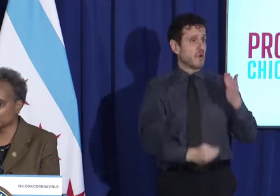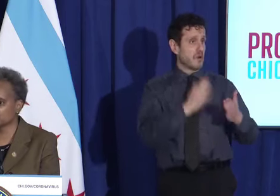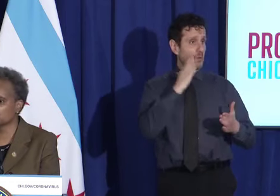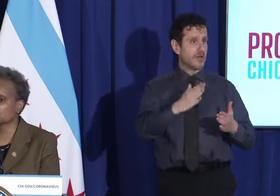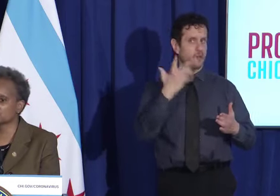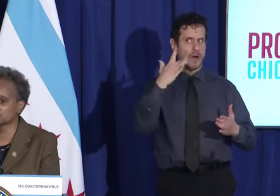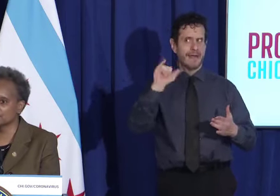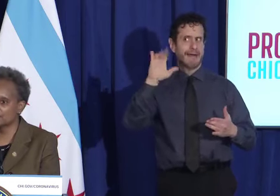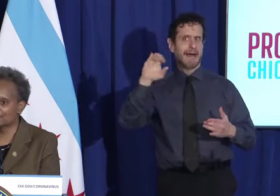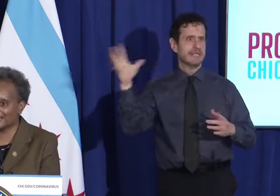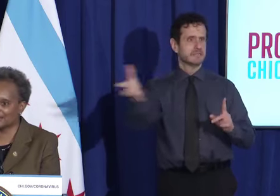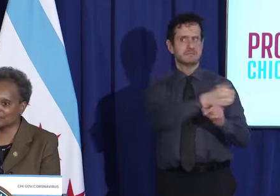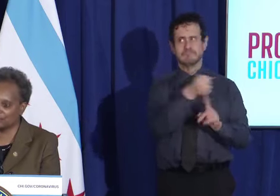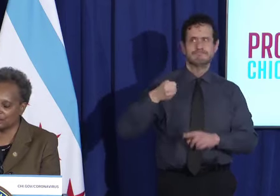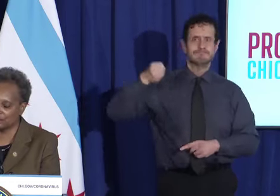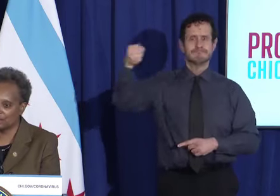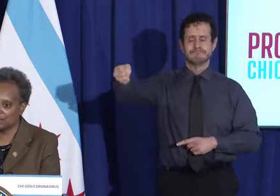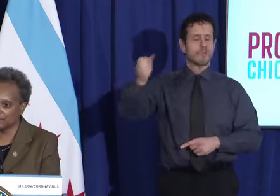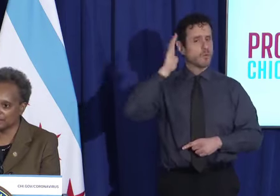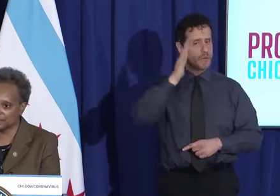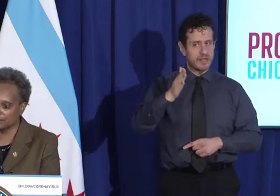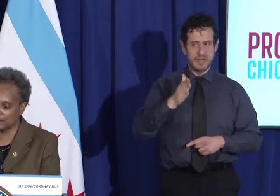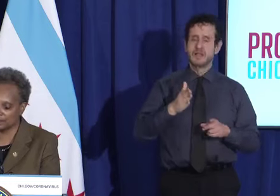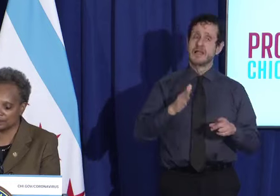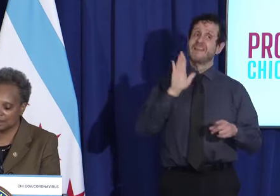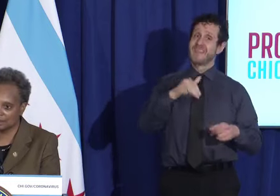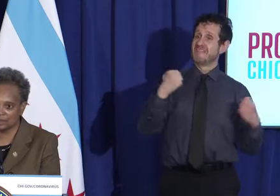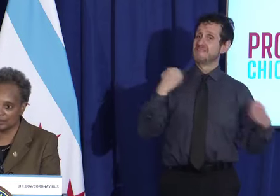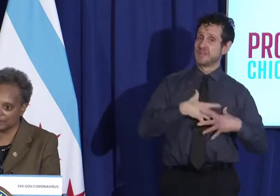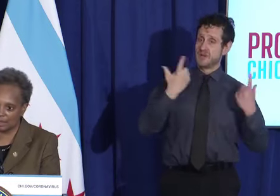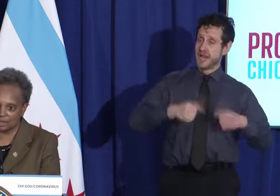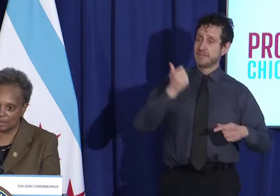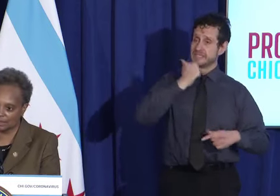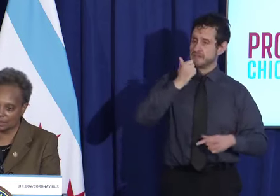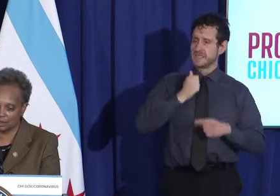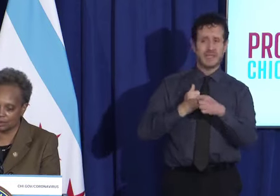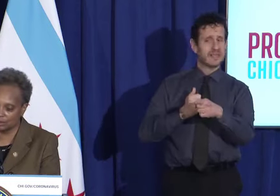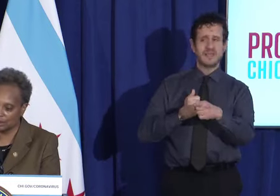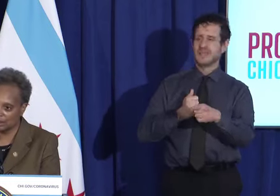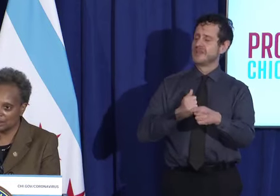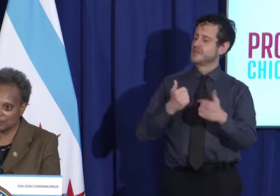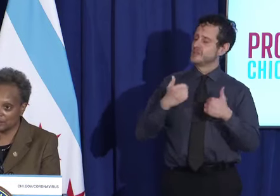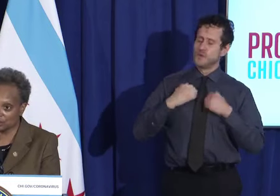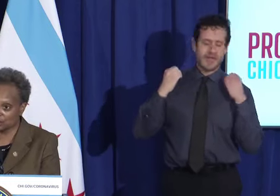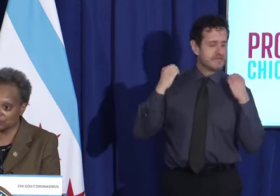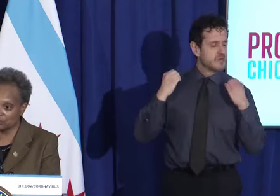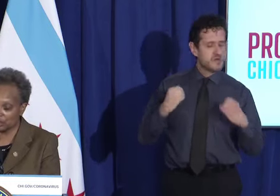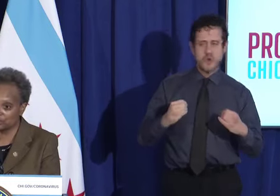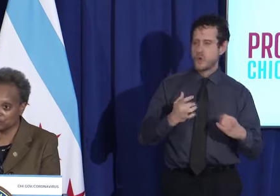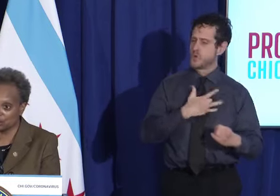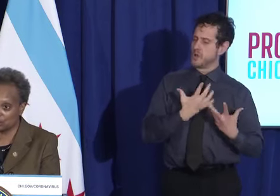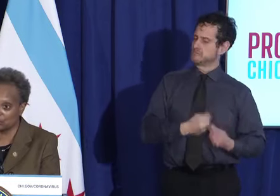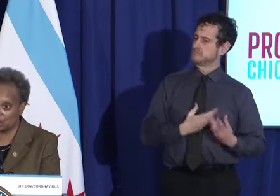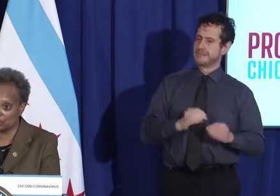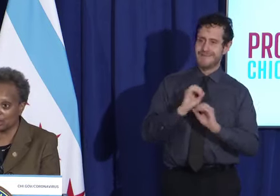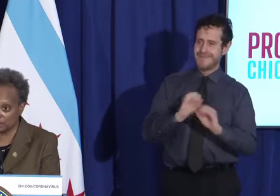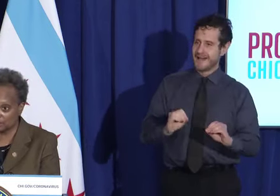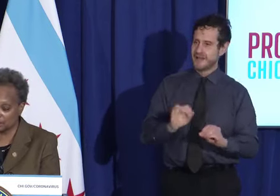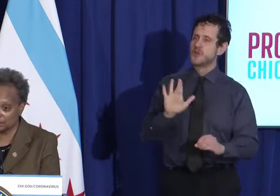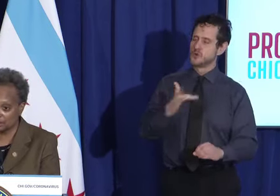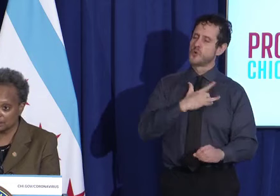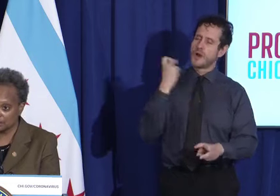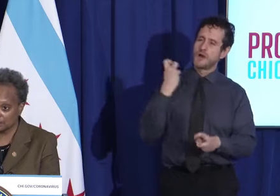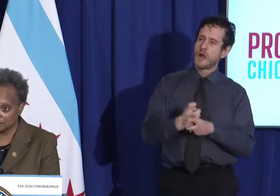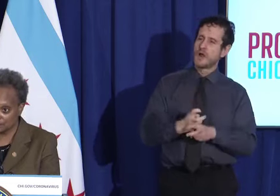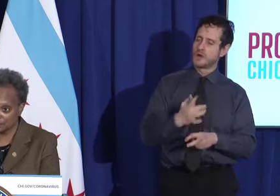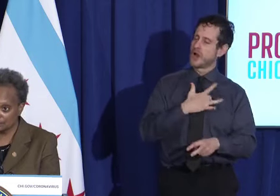the people that are experiencing that kind of fear on a daily basis, there's nothing that I can say or do that's going to change your cold, hard heart.